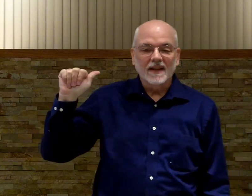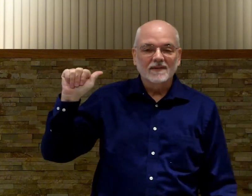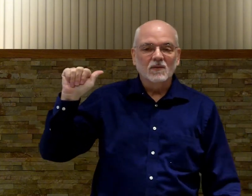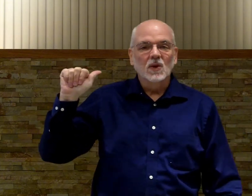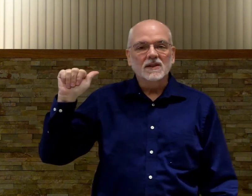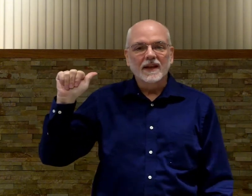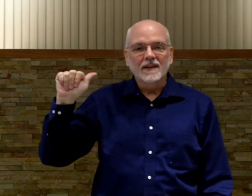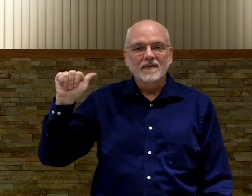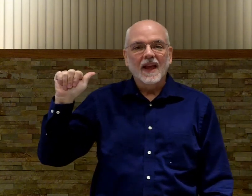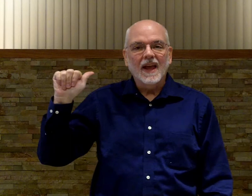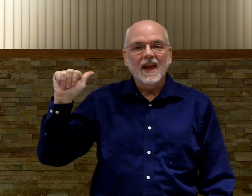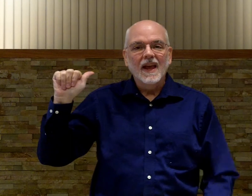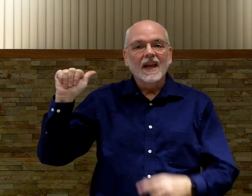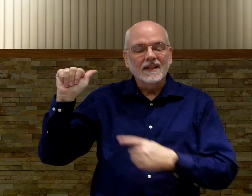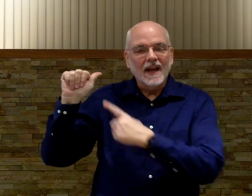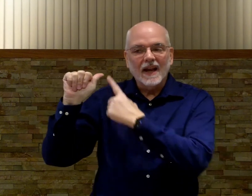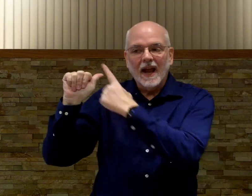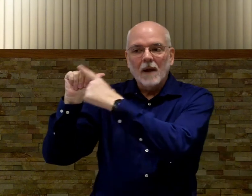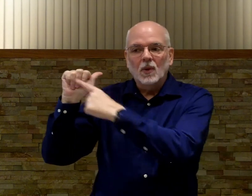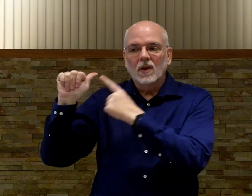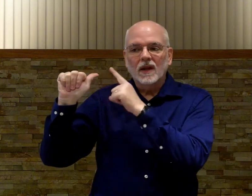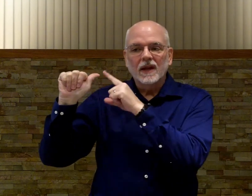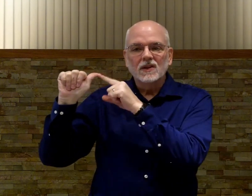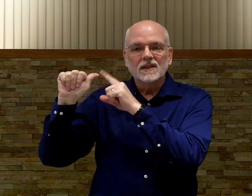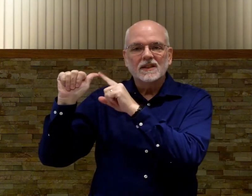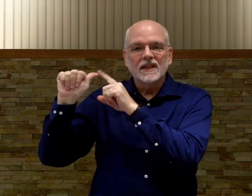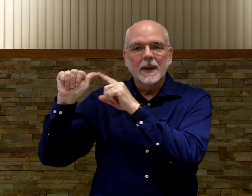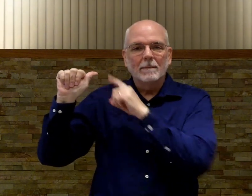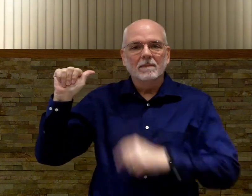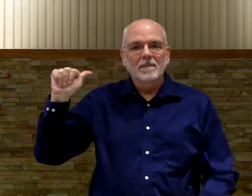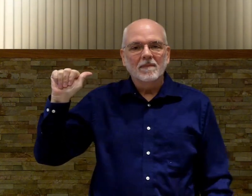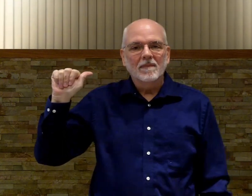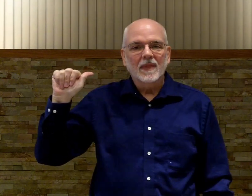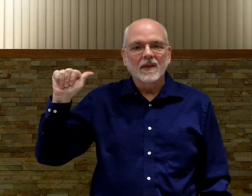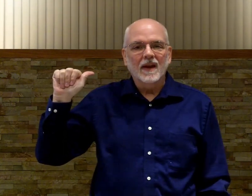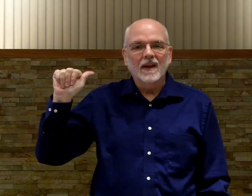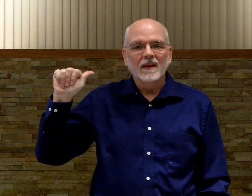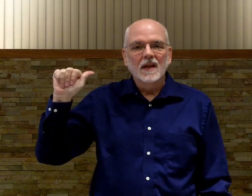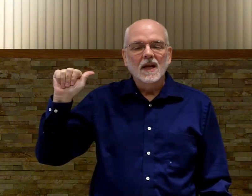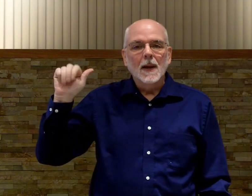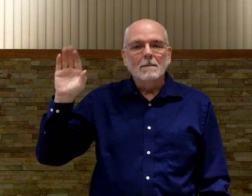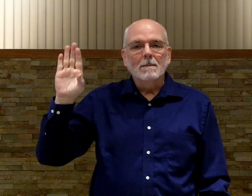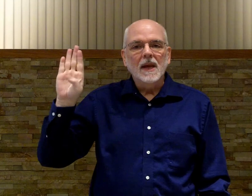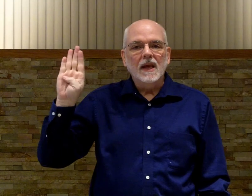We'll see. A is like an apple. Here's the stem. Okay? B.